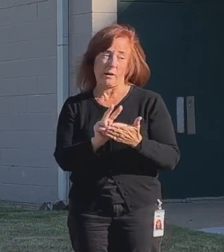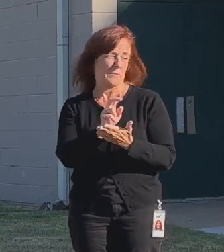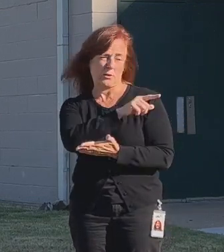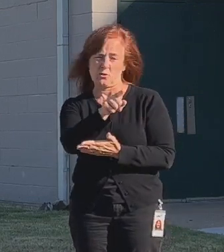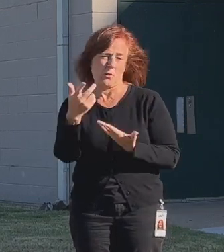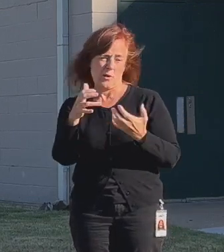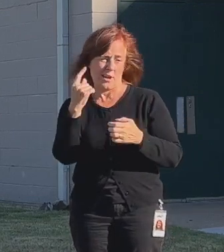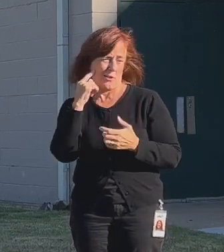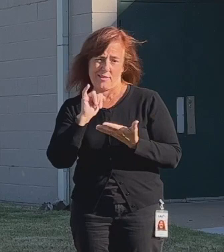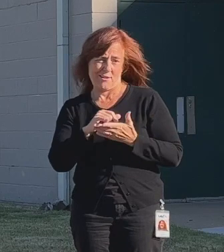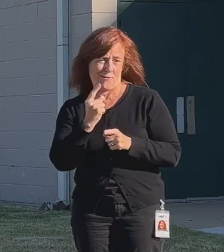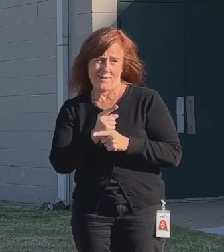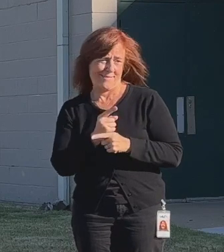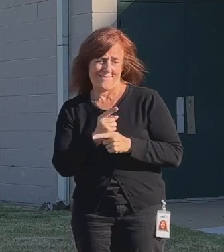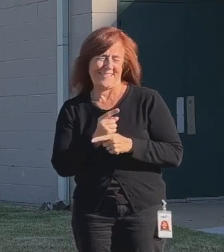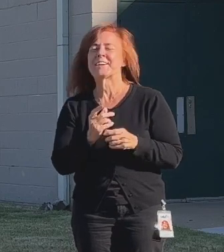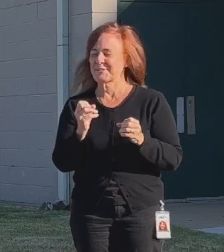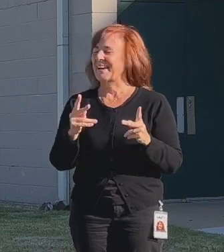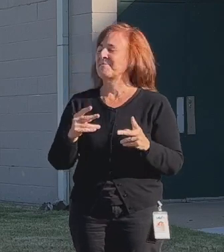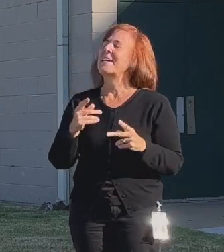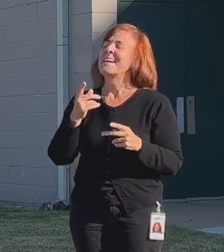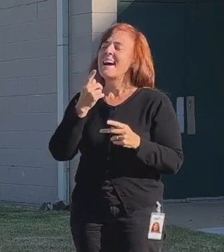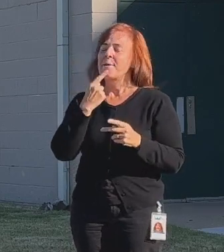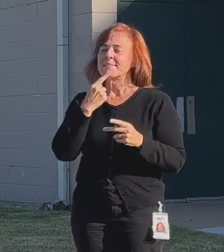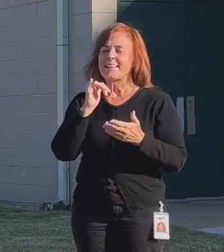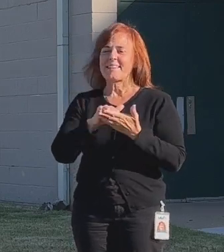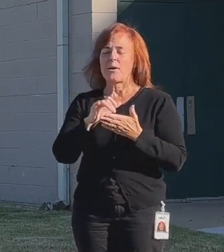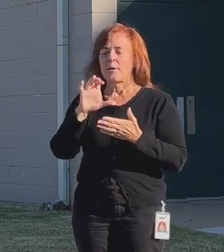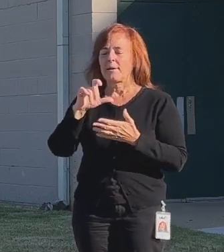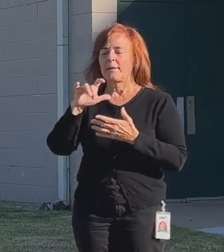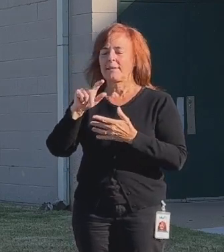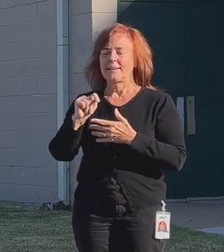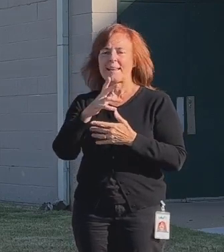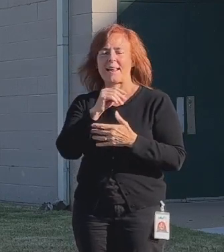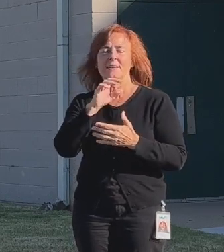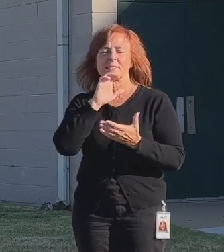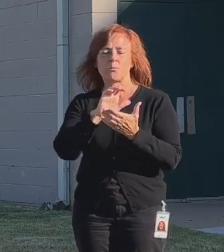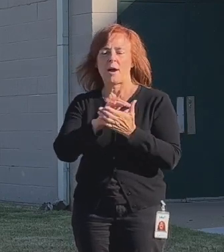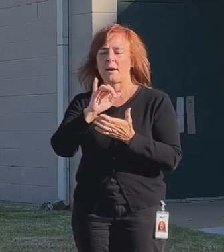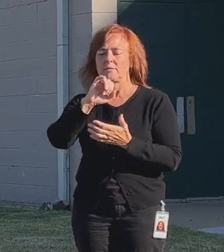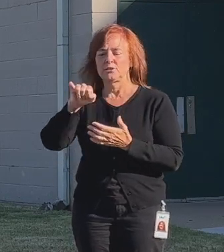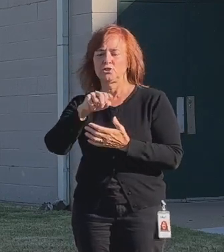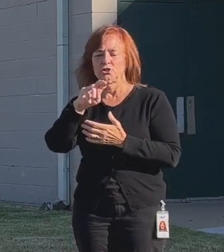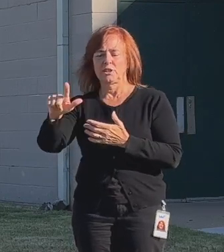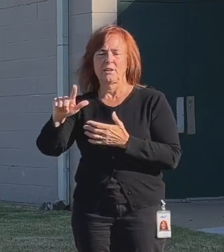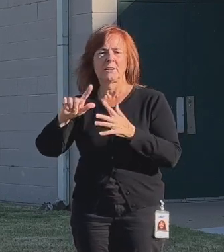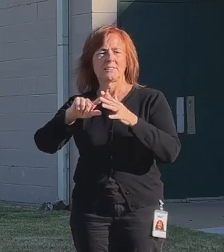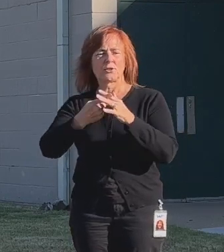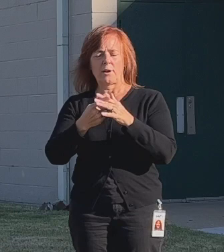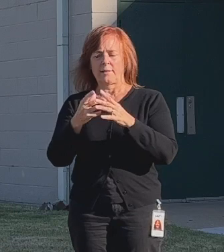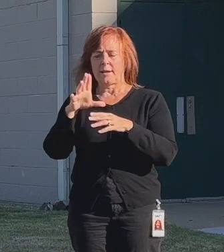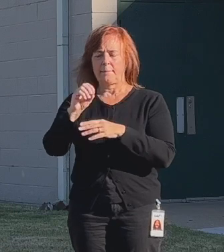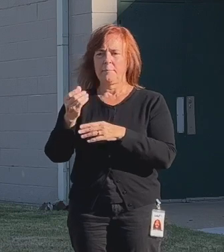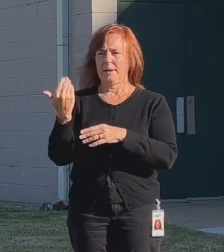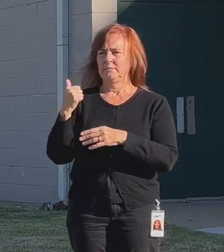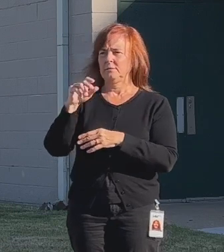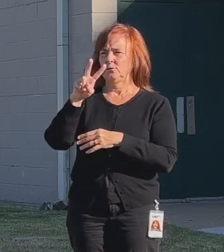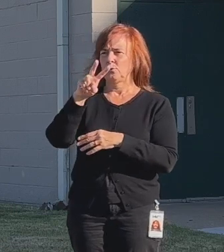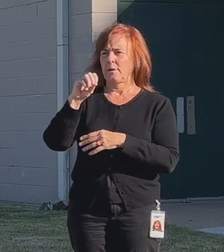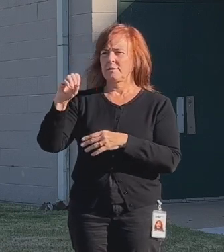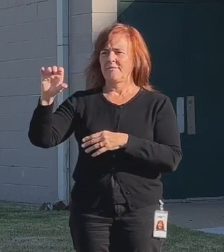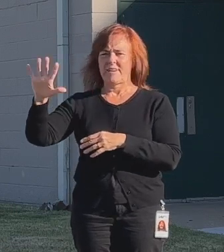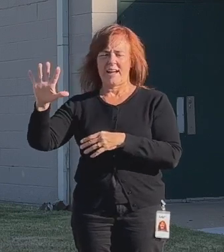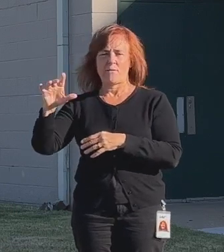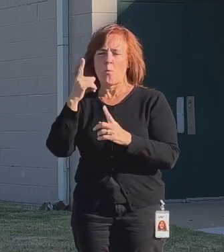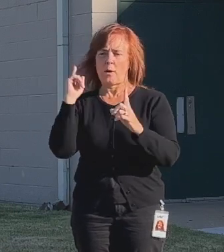none of nobody wants that. So I can say that when Clint and his wife, Jill Pitzer started this company back in 2005, they had one goal,